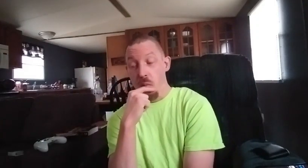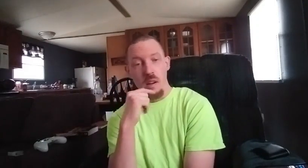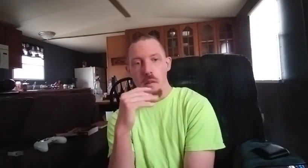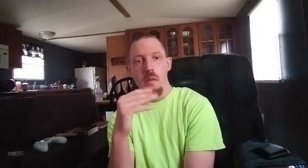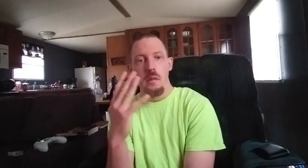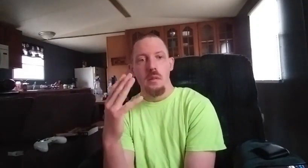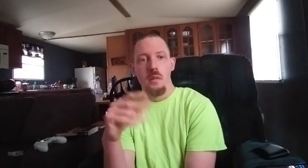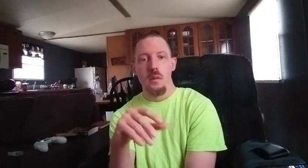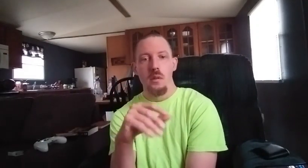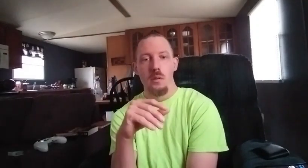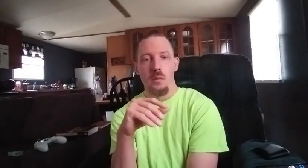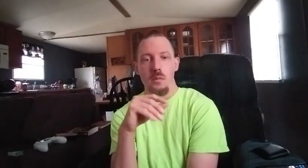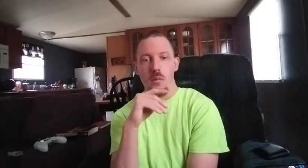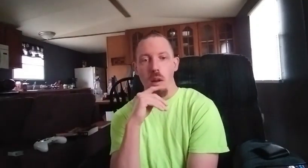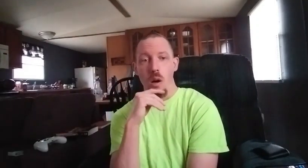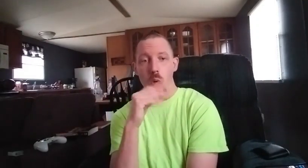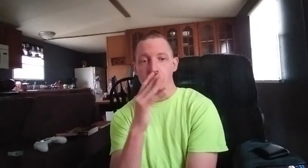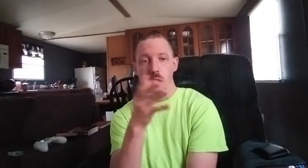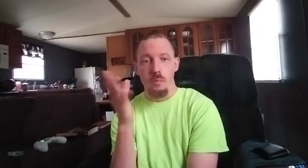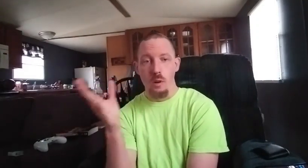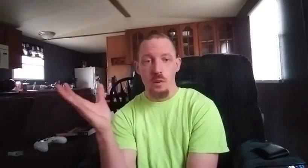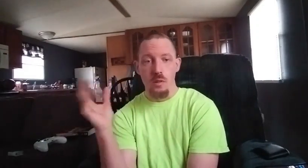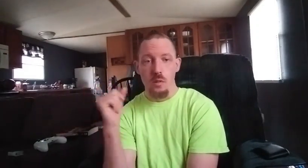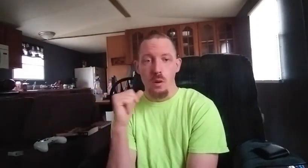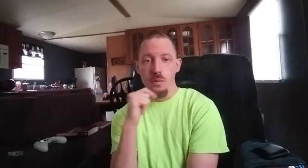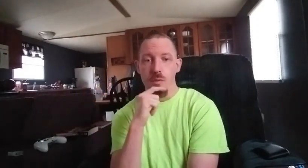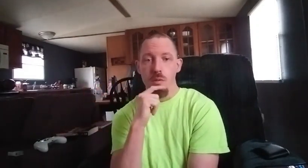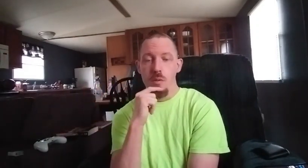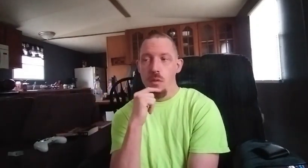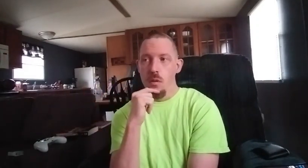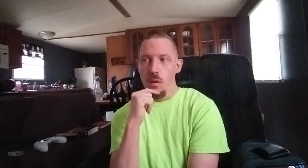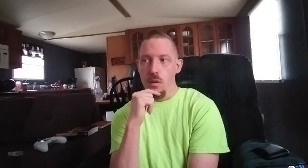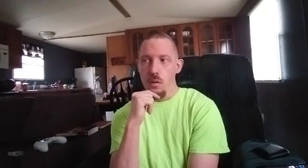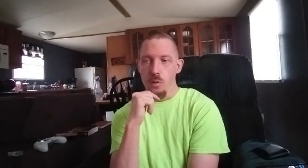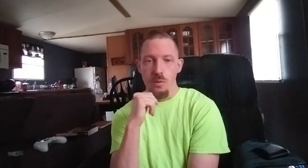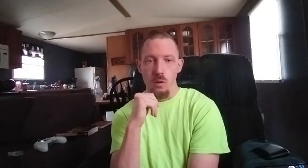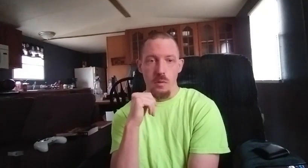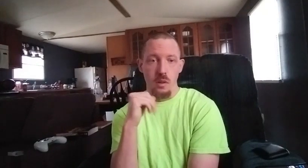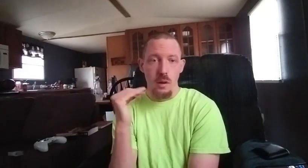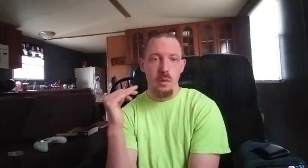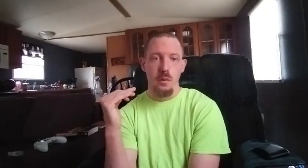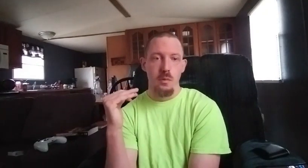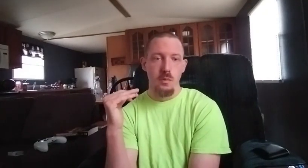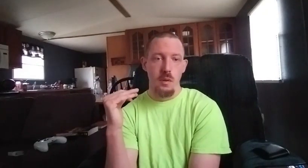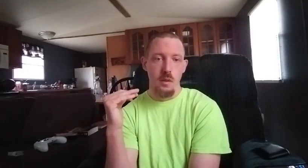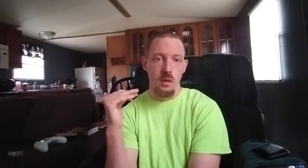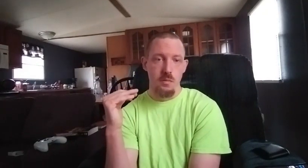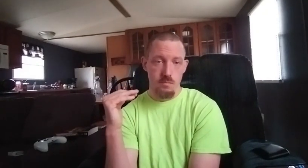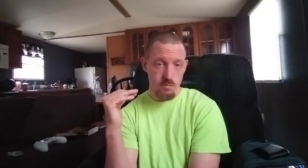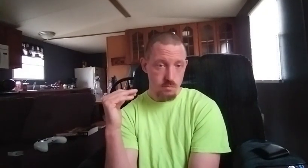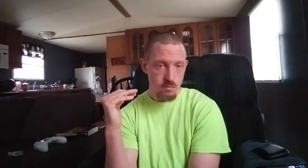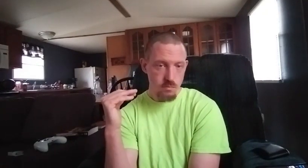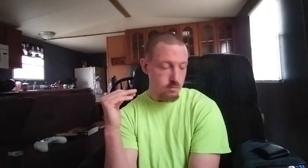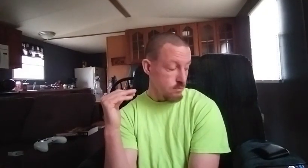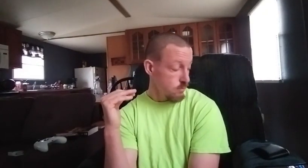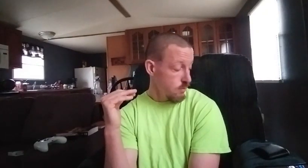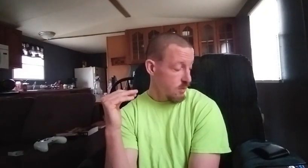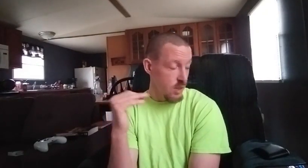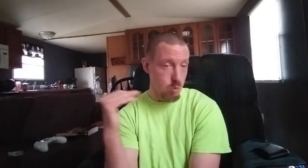what I did you know I always said progression and goes and you know was there everything I did and that's and that's